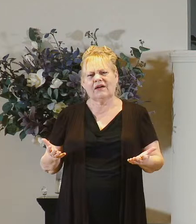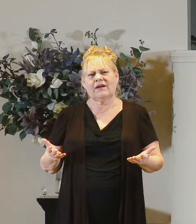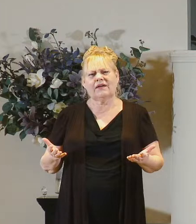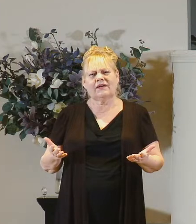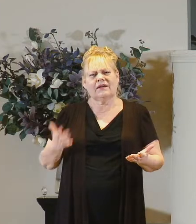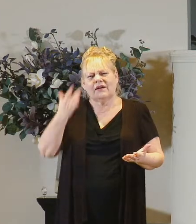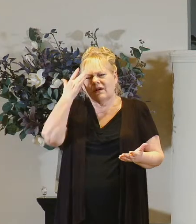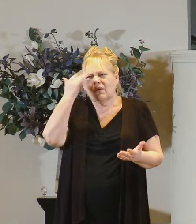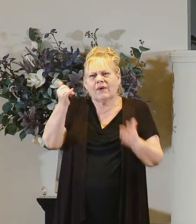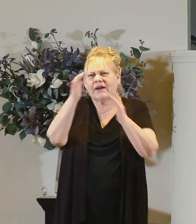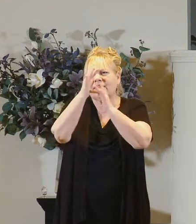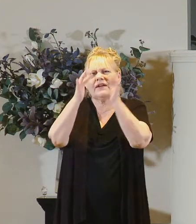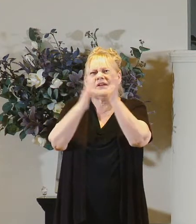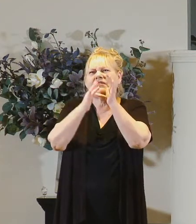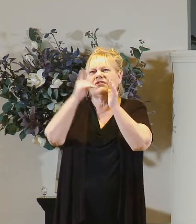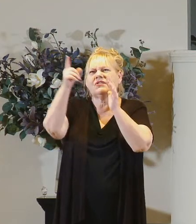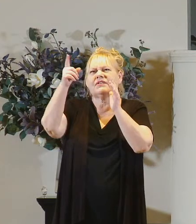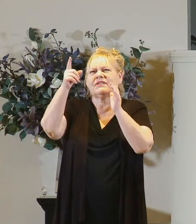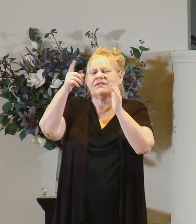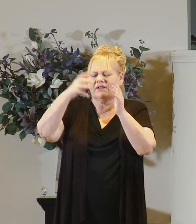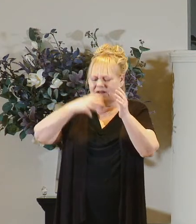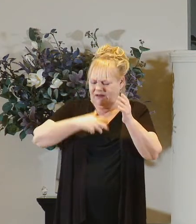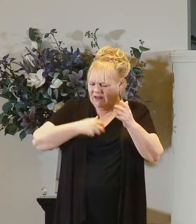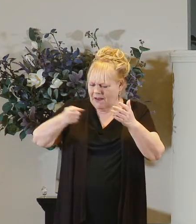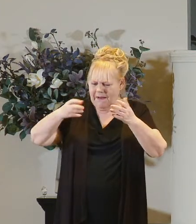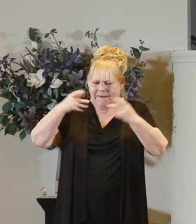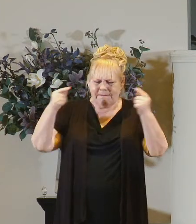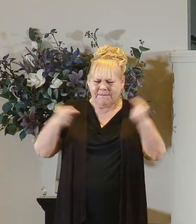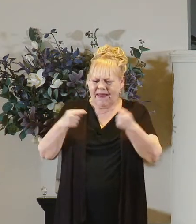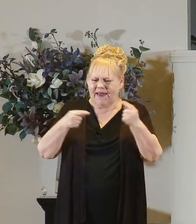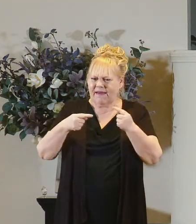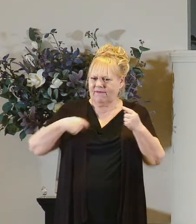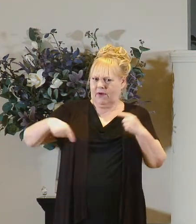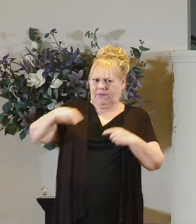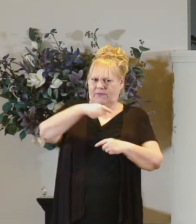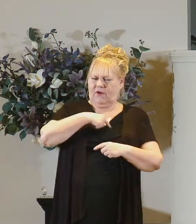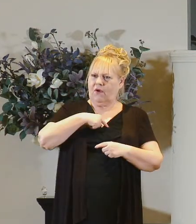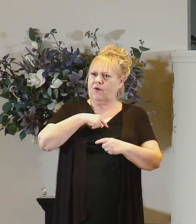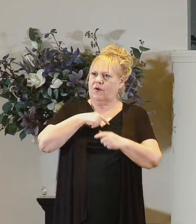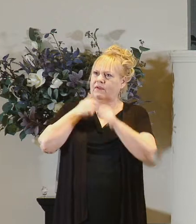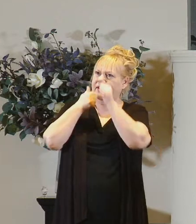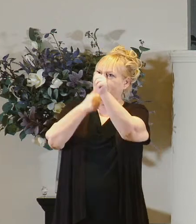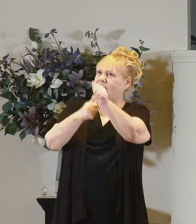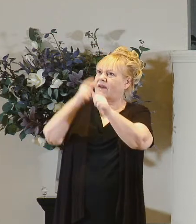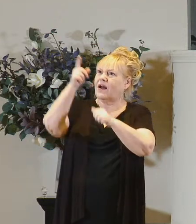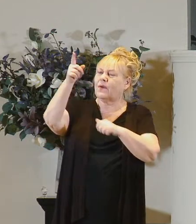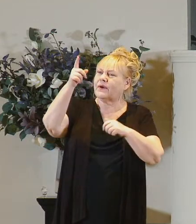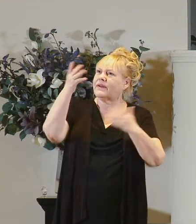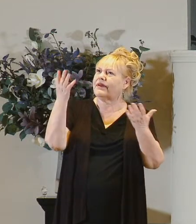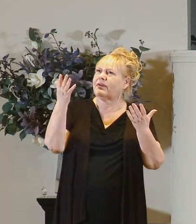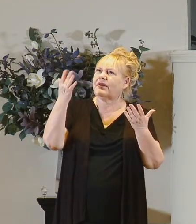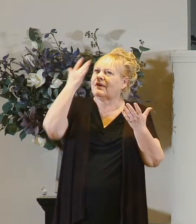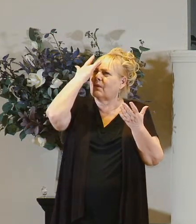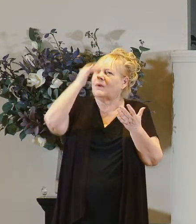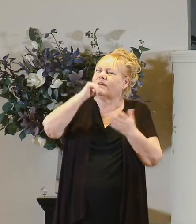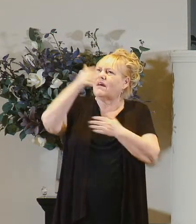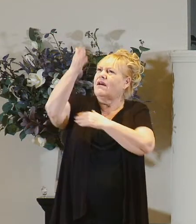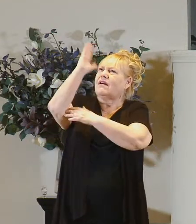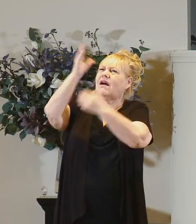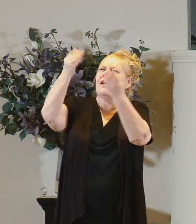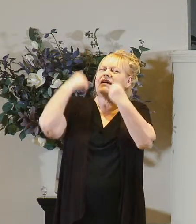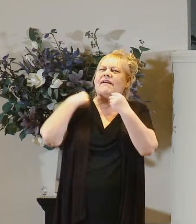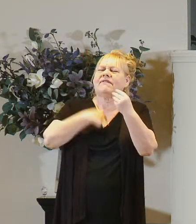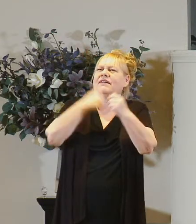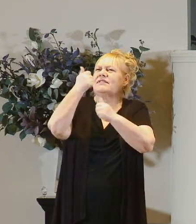why doesn't jesus just take the pain away from those of us who are following him why doesn't god give us